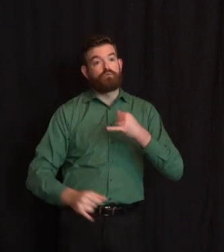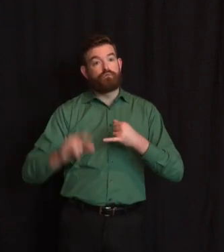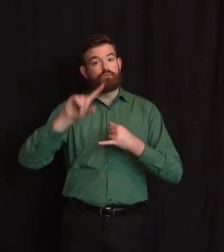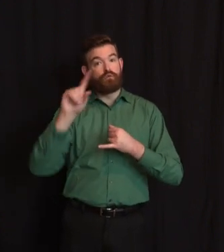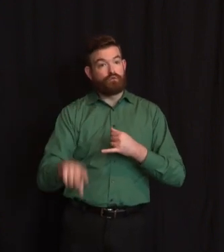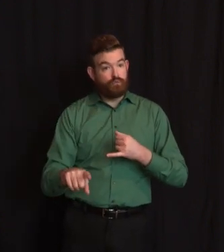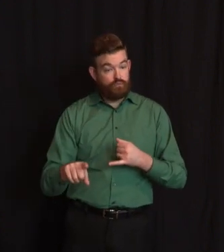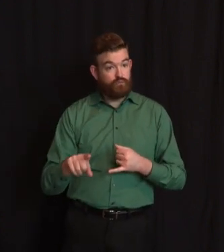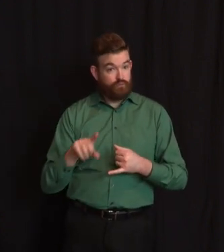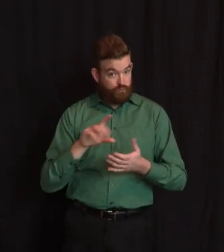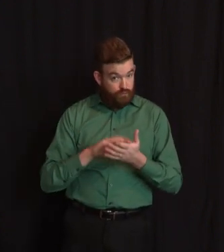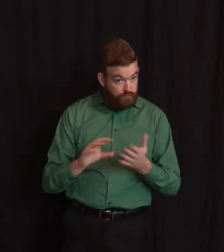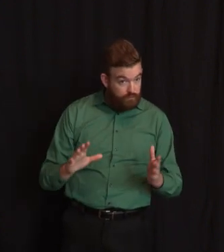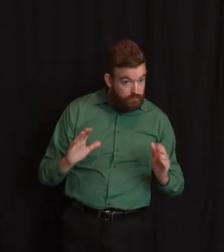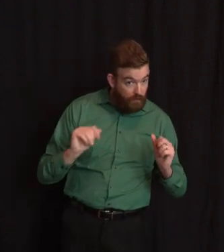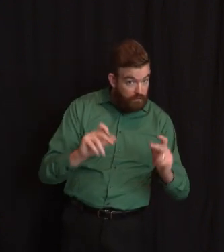Okay. Thank you for those.